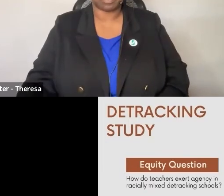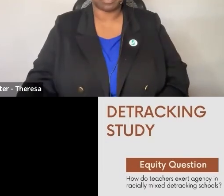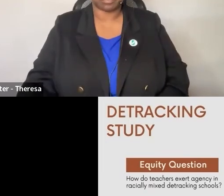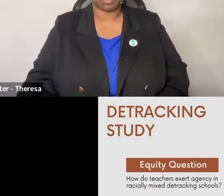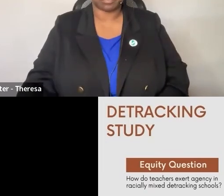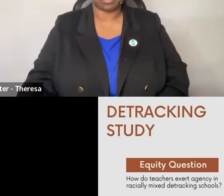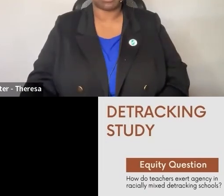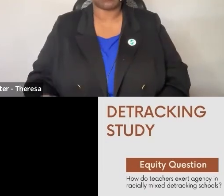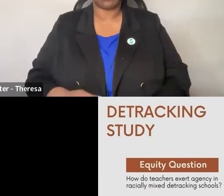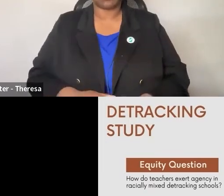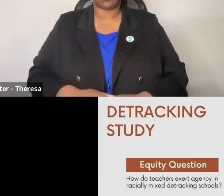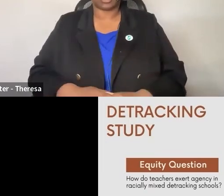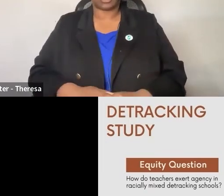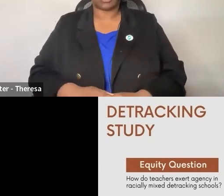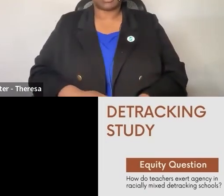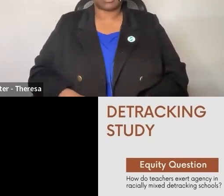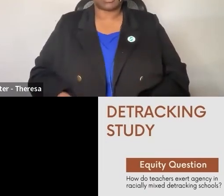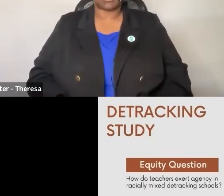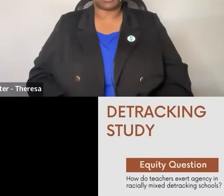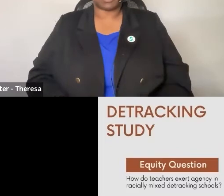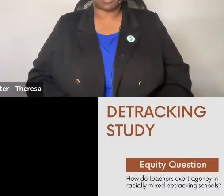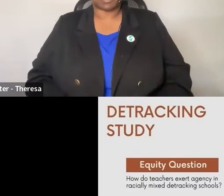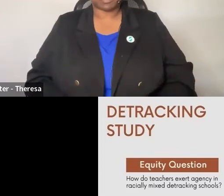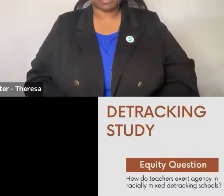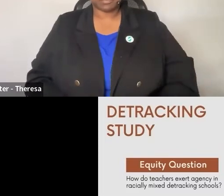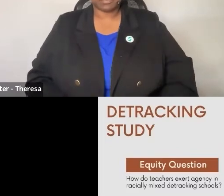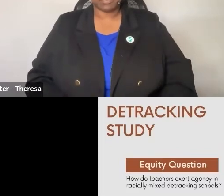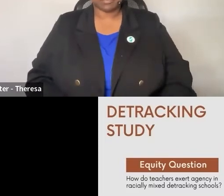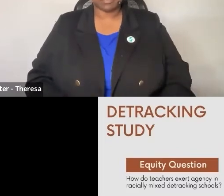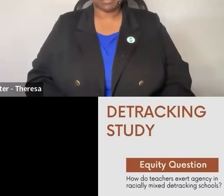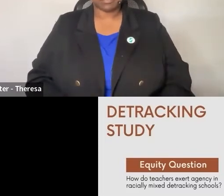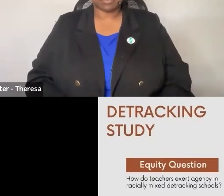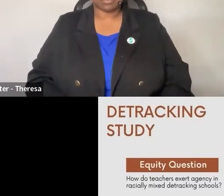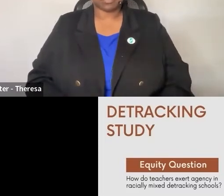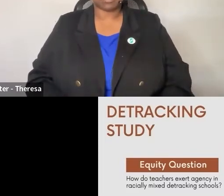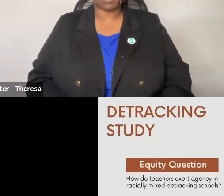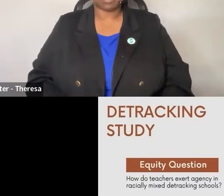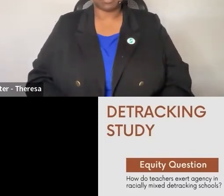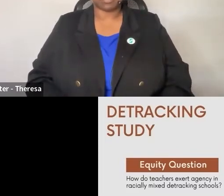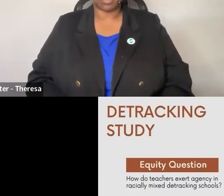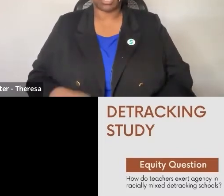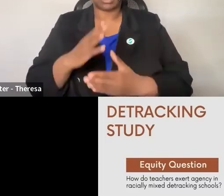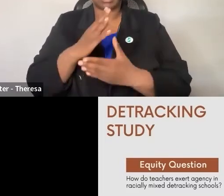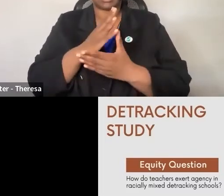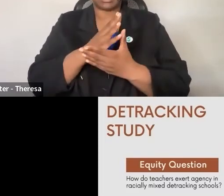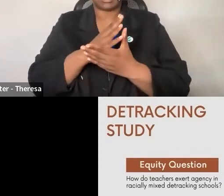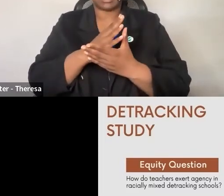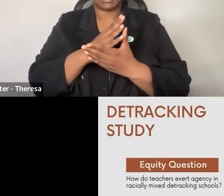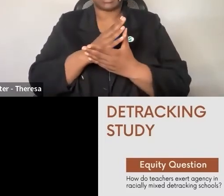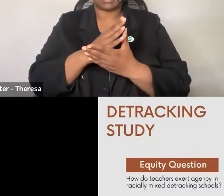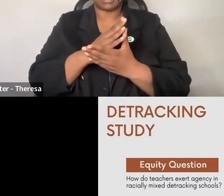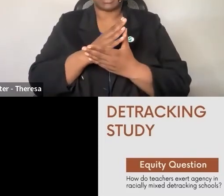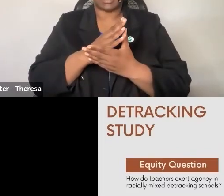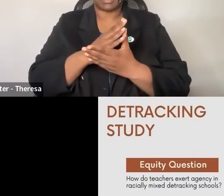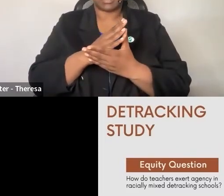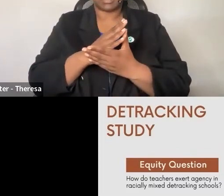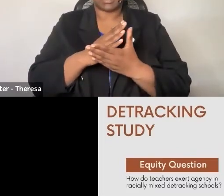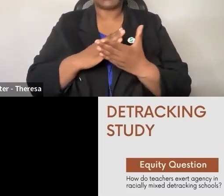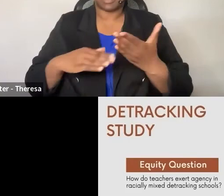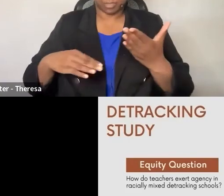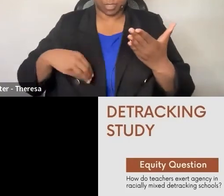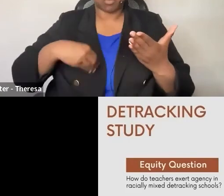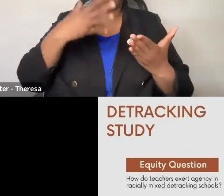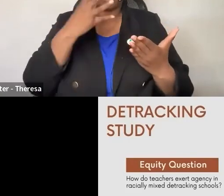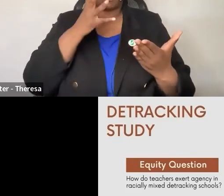as others who demonstrated more active and passive forms of resistance to detracking. Some white affluent parents of students in high track classes